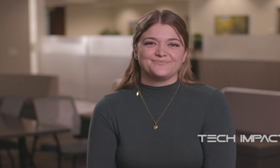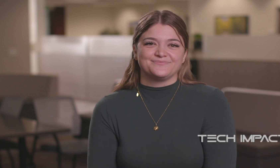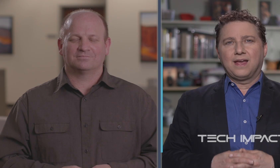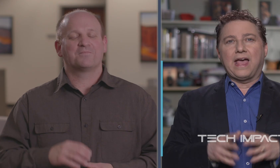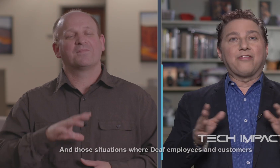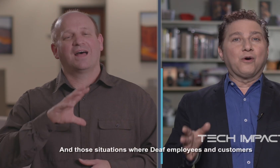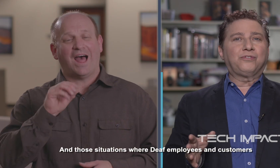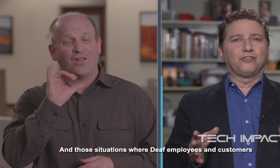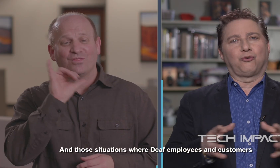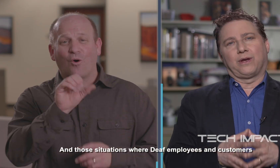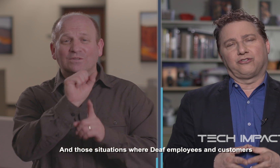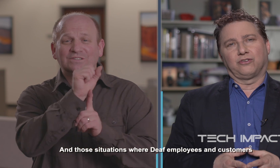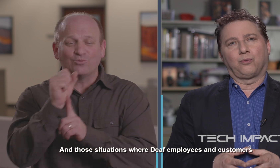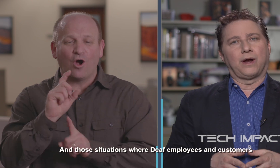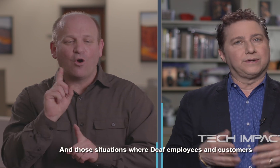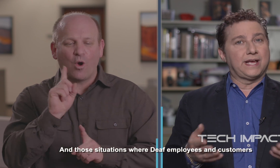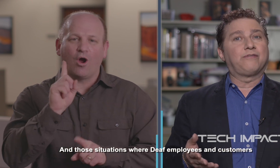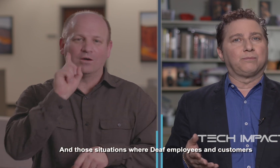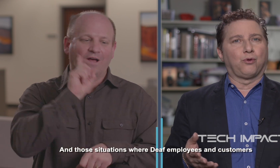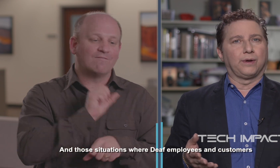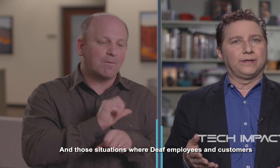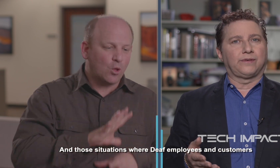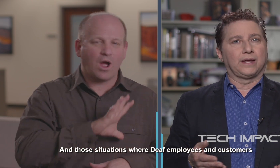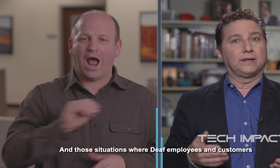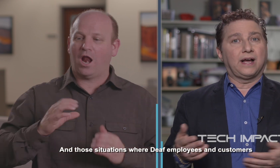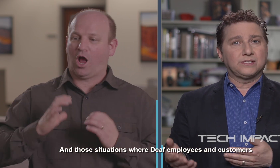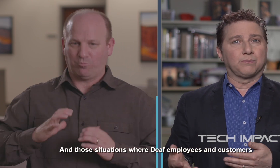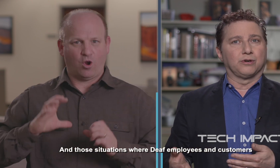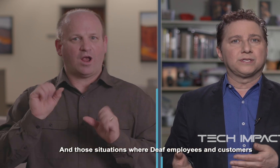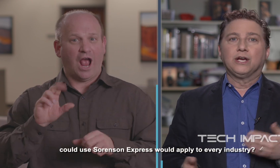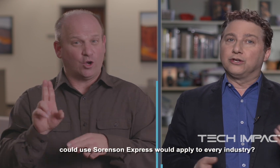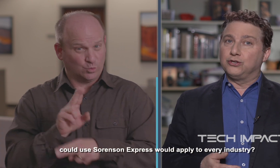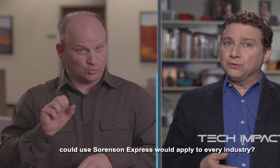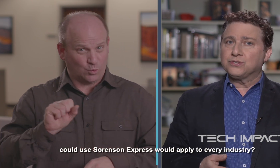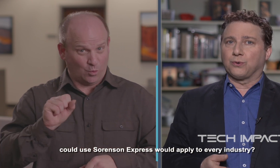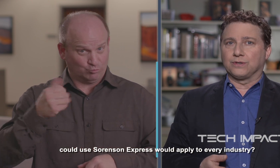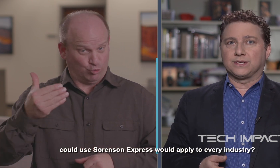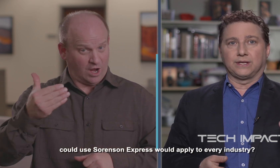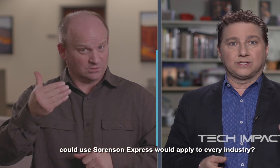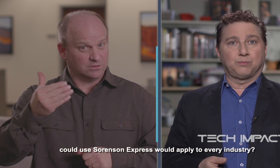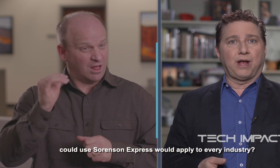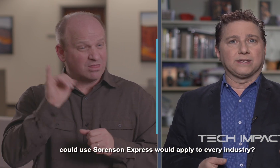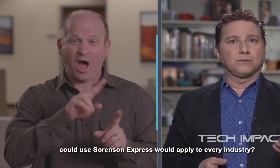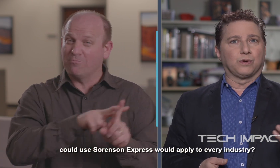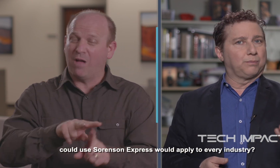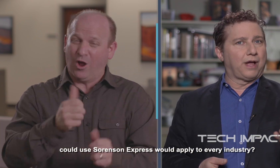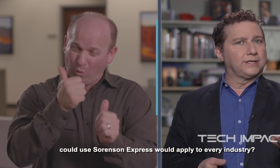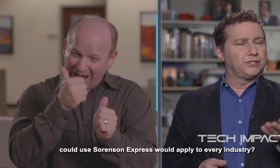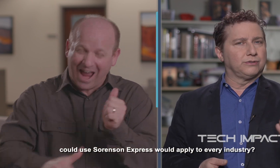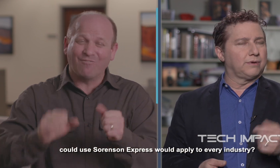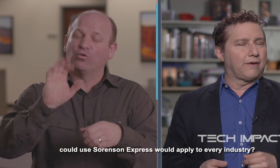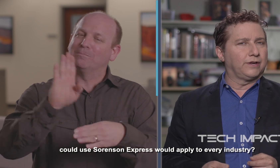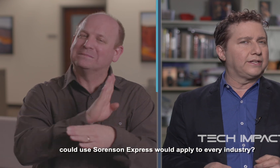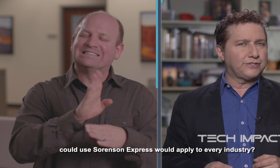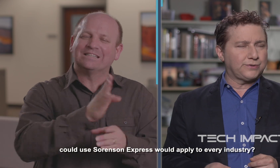And those situations where deaf employees and customers could use Sorensen Express would apply to every industry?